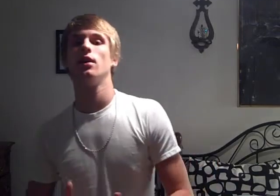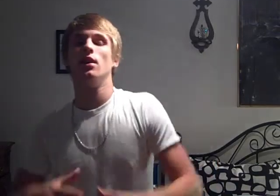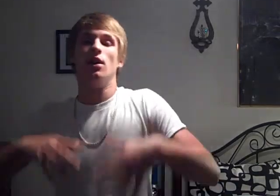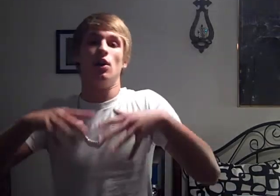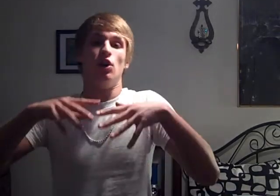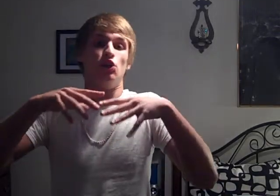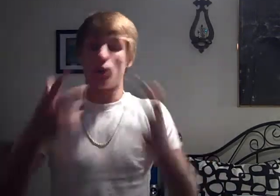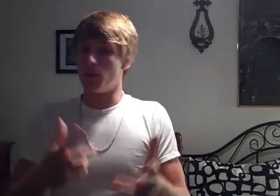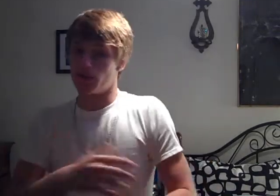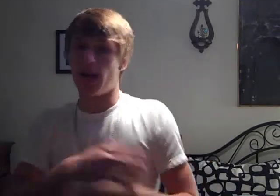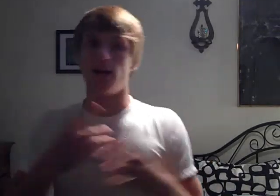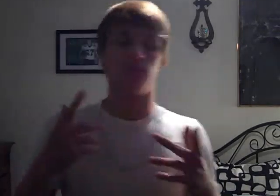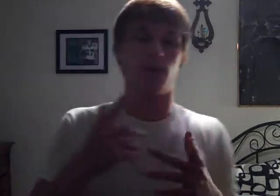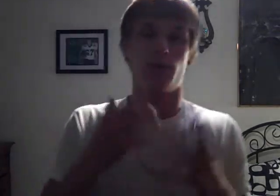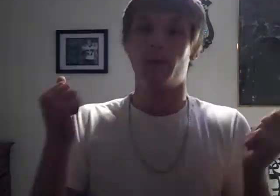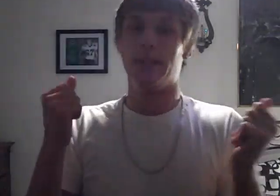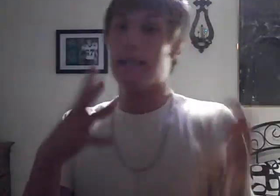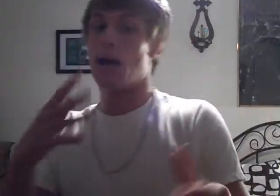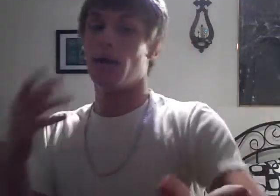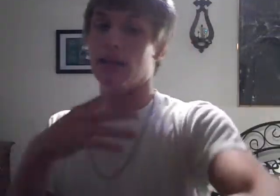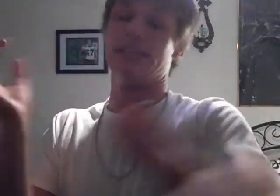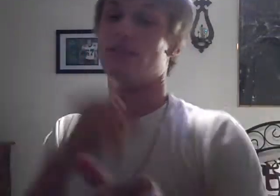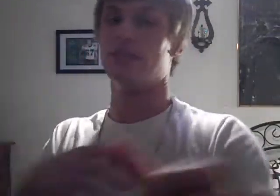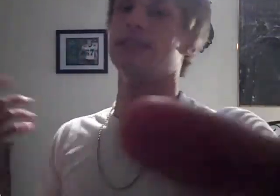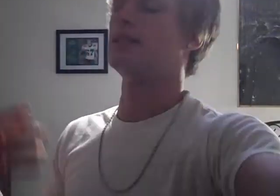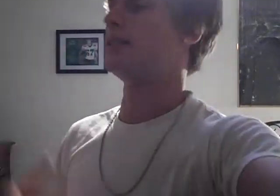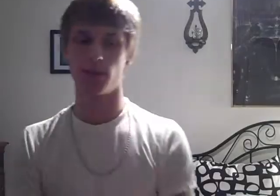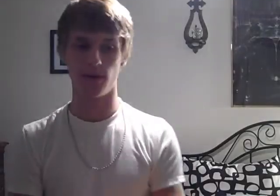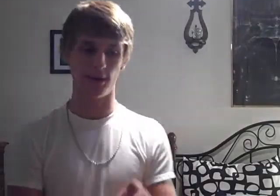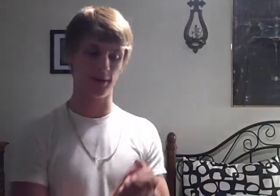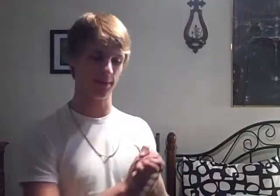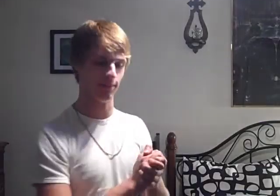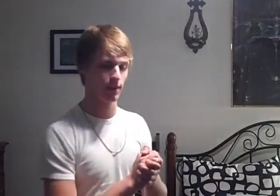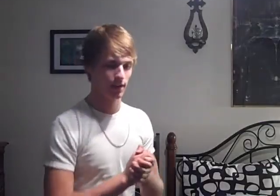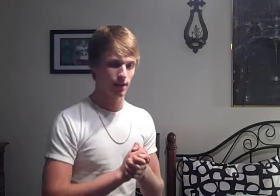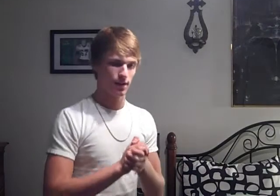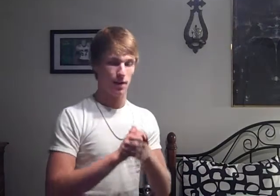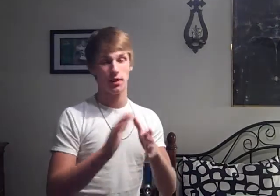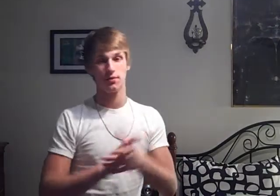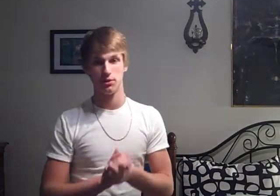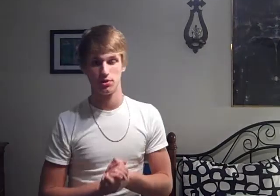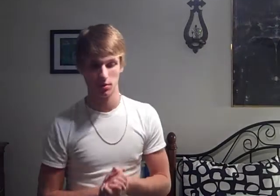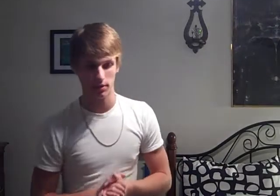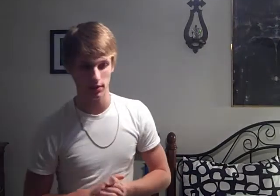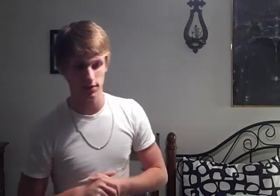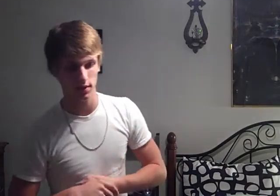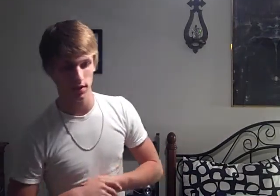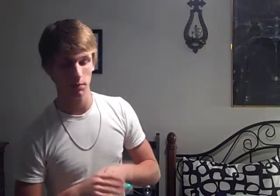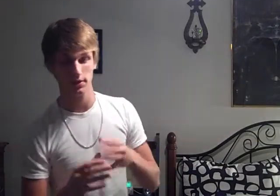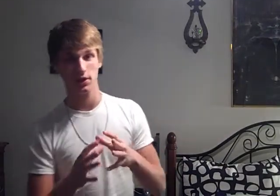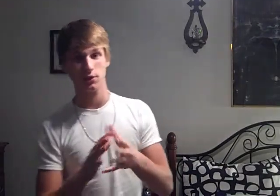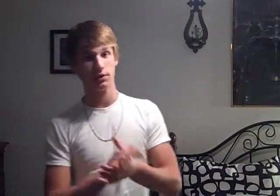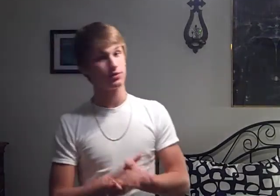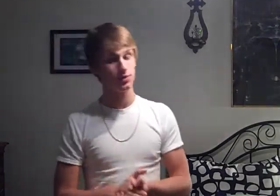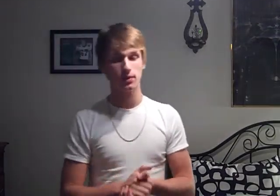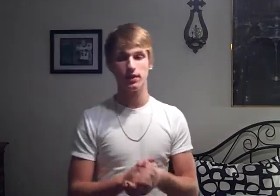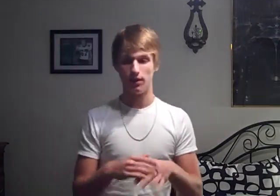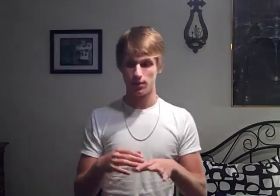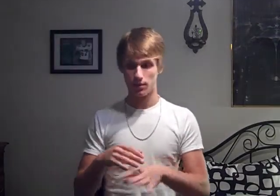Sugar buzz right now, so, yeah, wait, this is it, ugh So, apart from the sugar buzz, I'm gonna tell you a little story Of